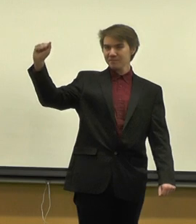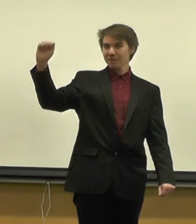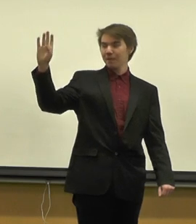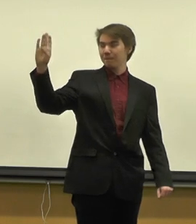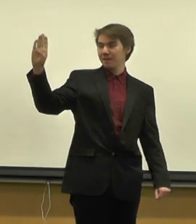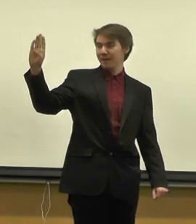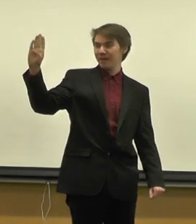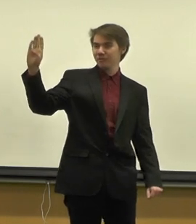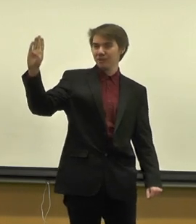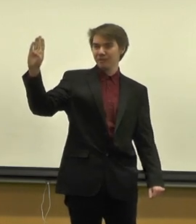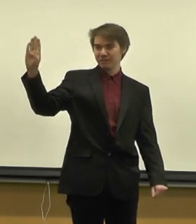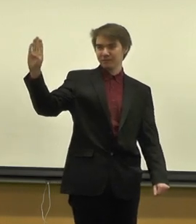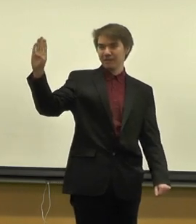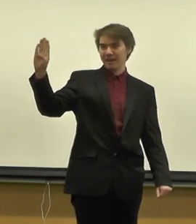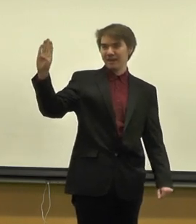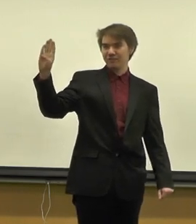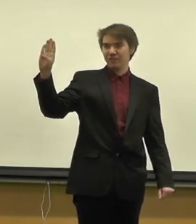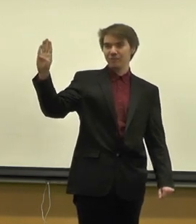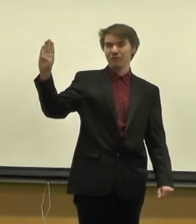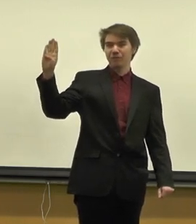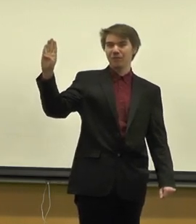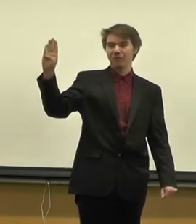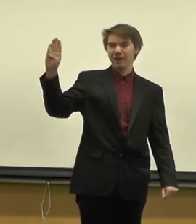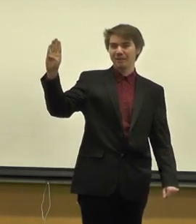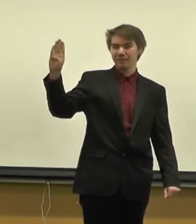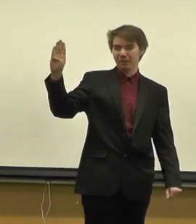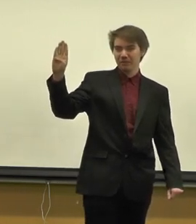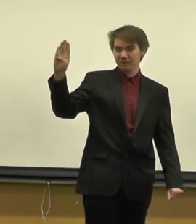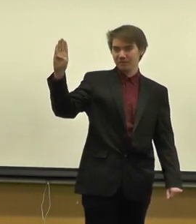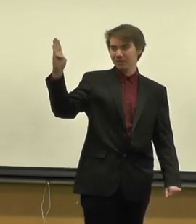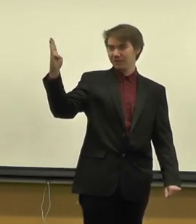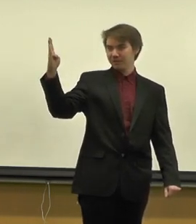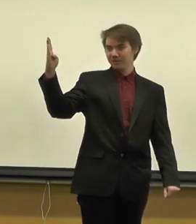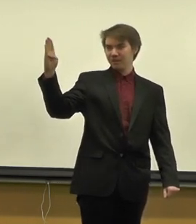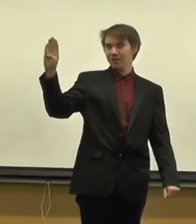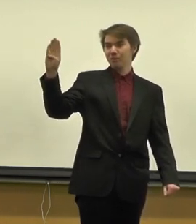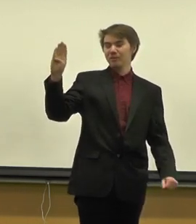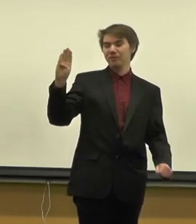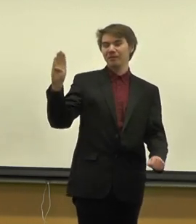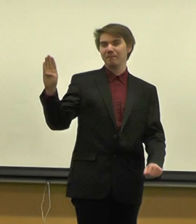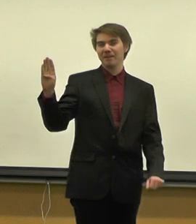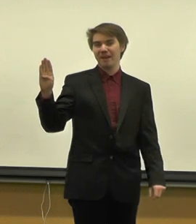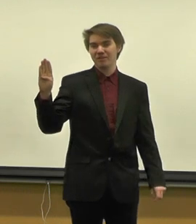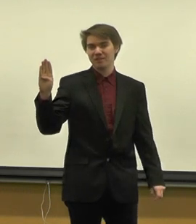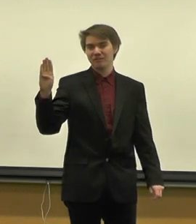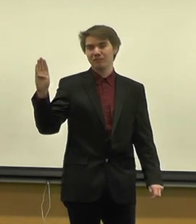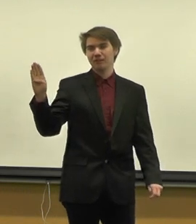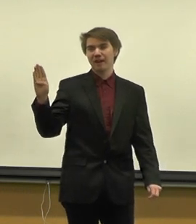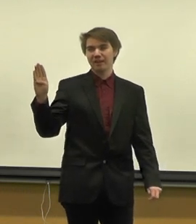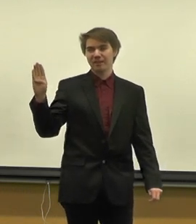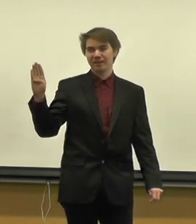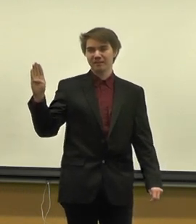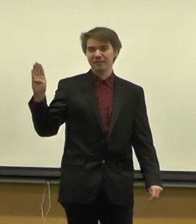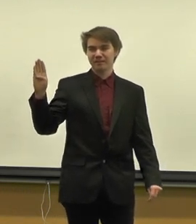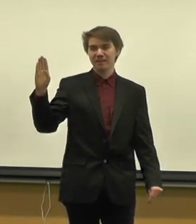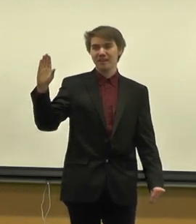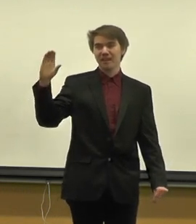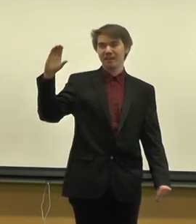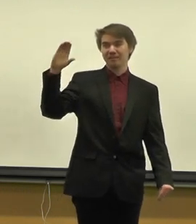A B handshape is a flat handshape with your thumb right in the middle. And you'll be using a B handshape for a lot of things. A